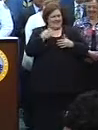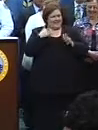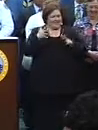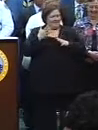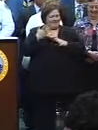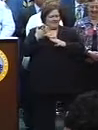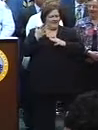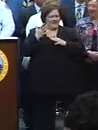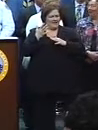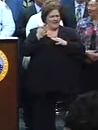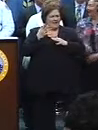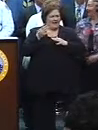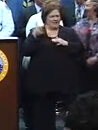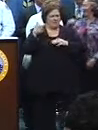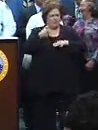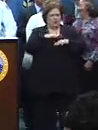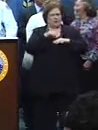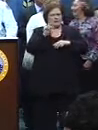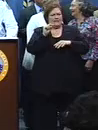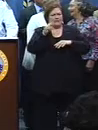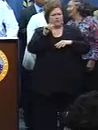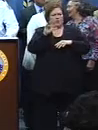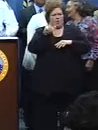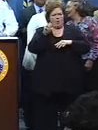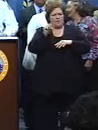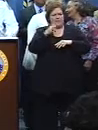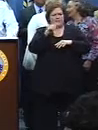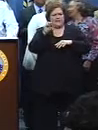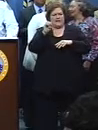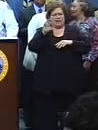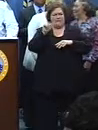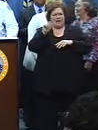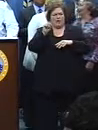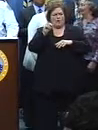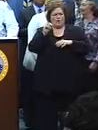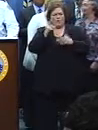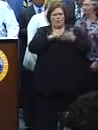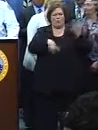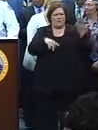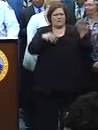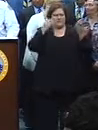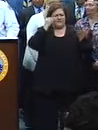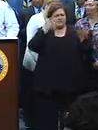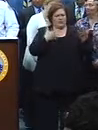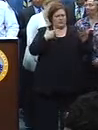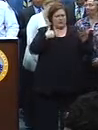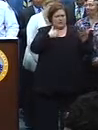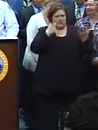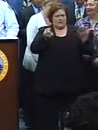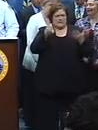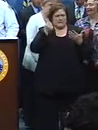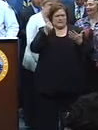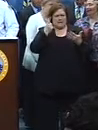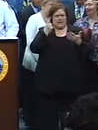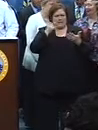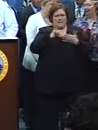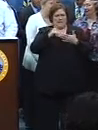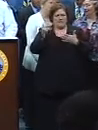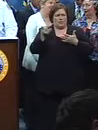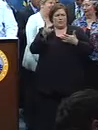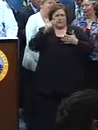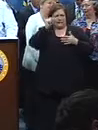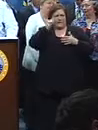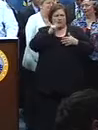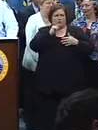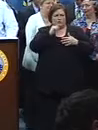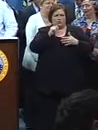alone after this. And the shooting on St. Charles and Orlando Thursday night, what's the latest? We understand that the teenagers taking it